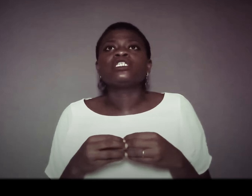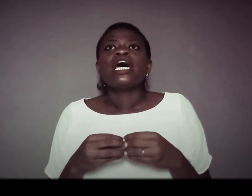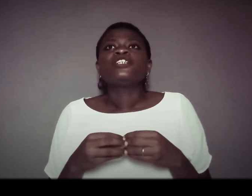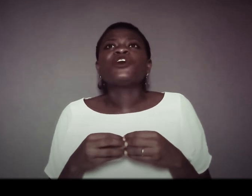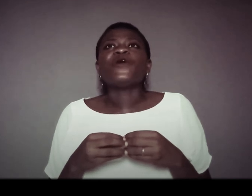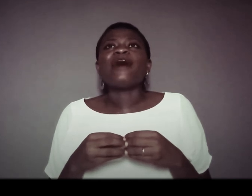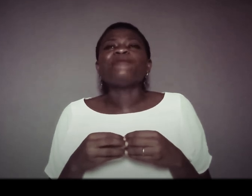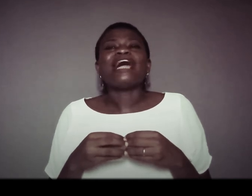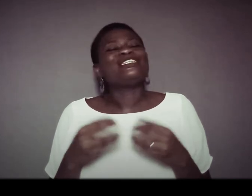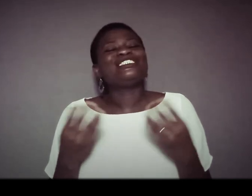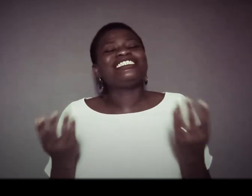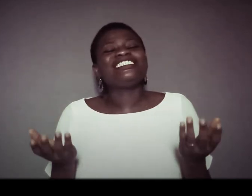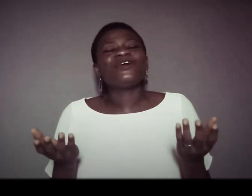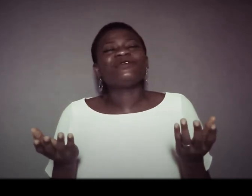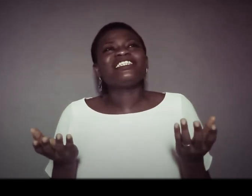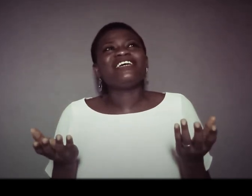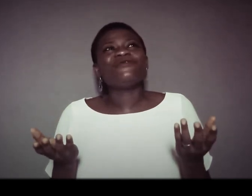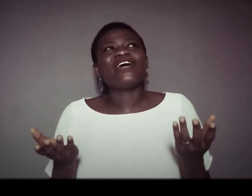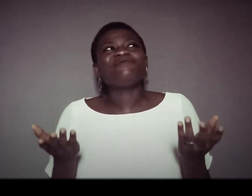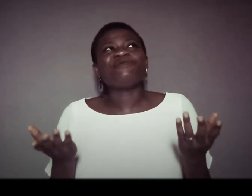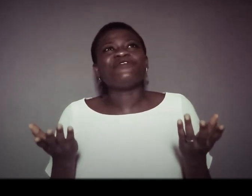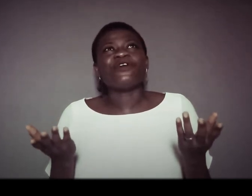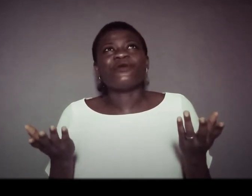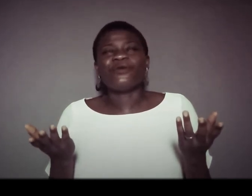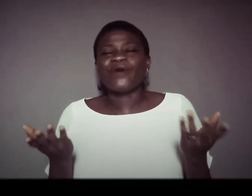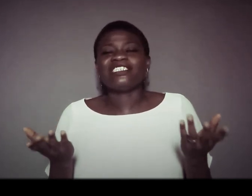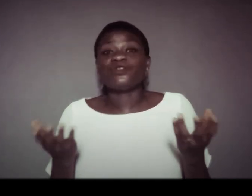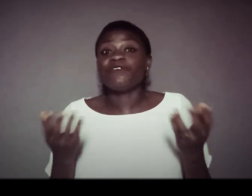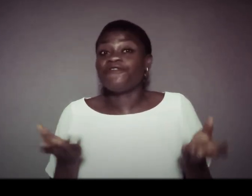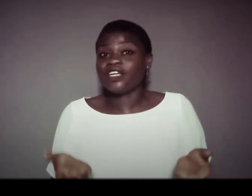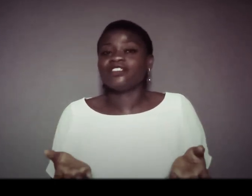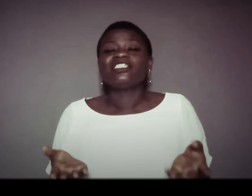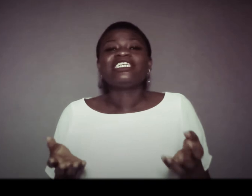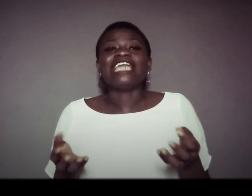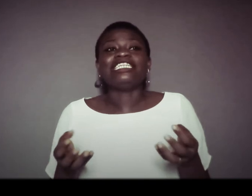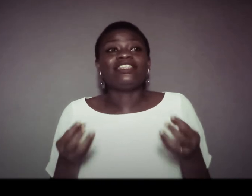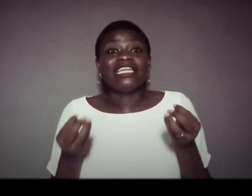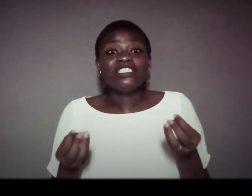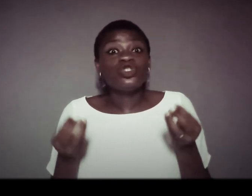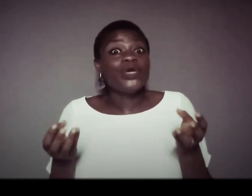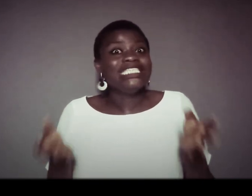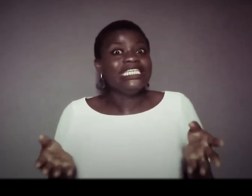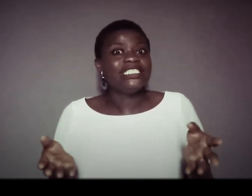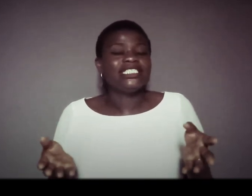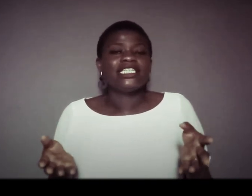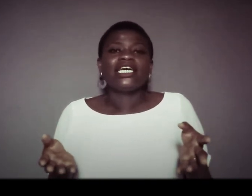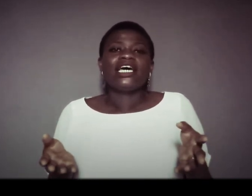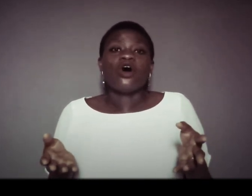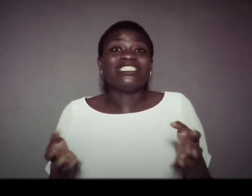so um and you know when prepare for weddings we feel that the things we need or the